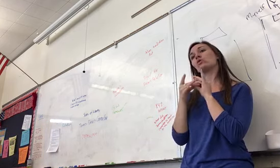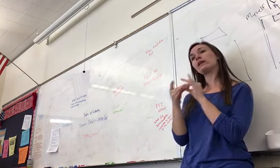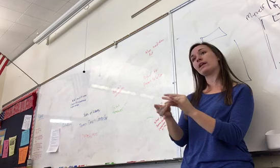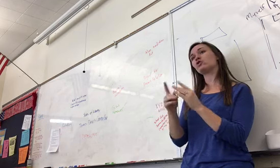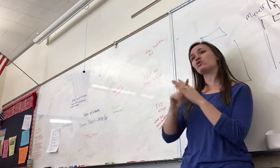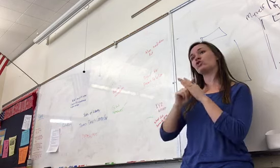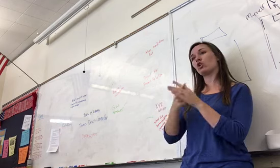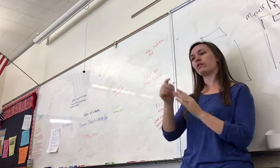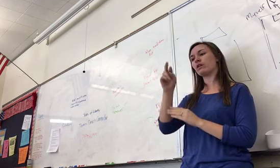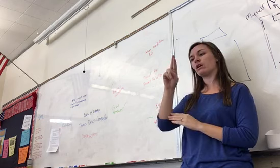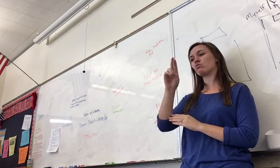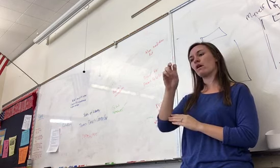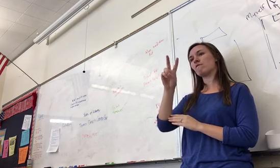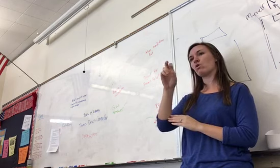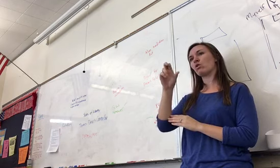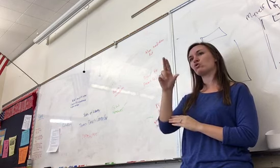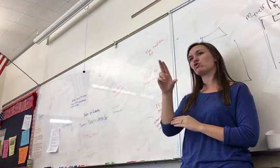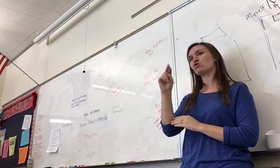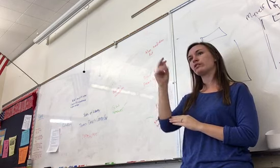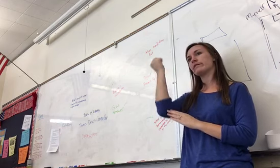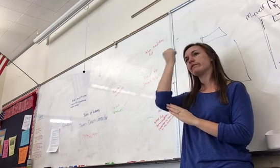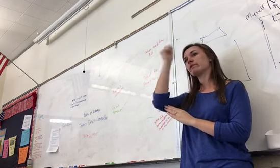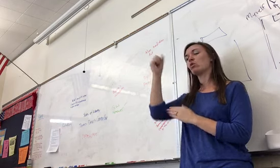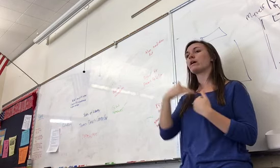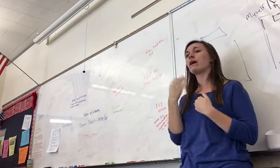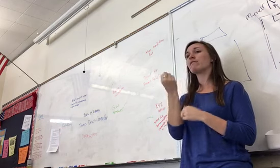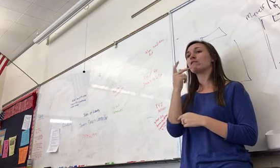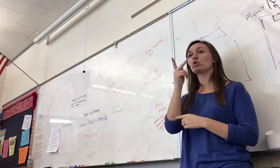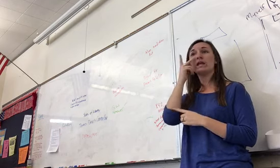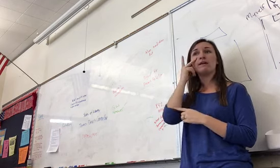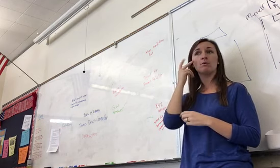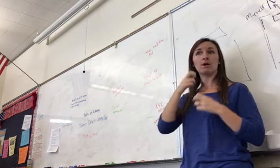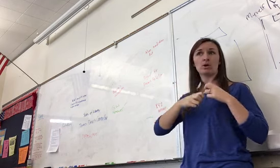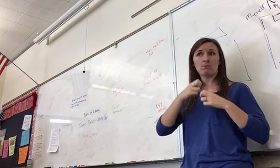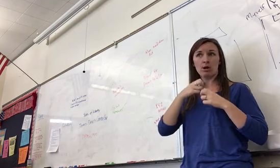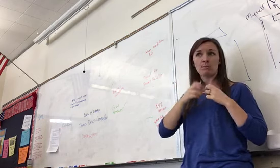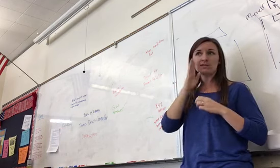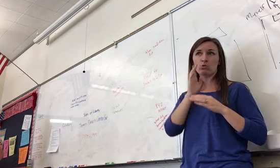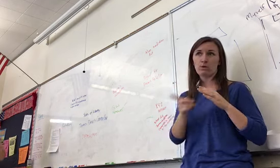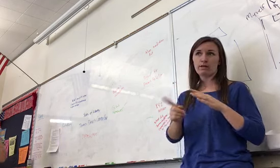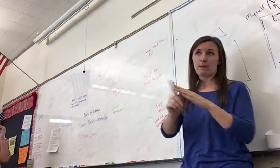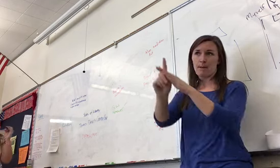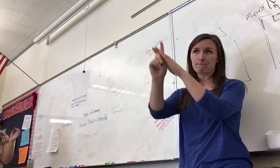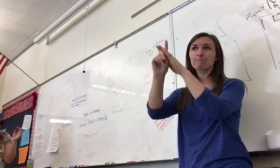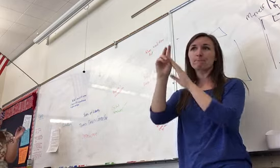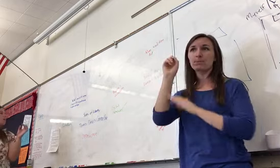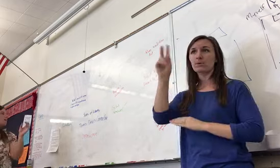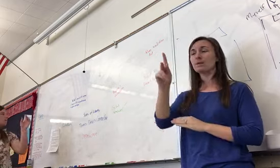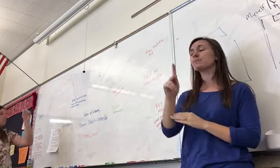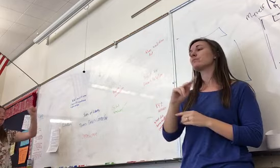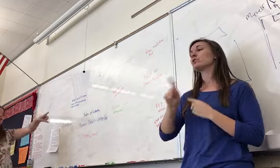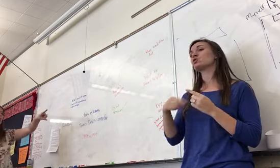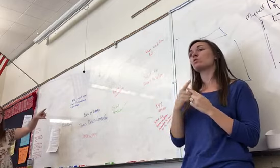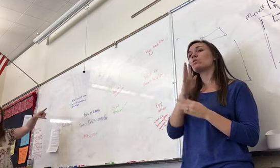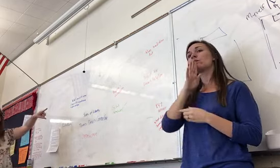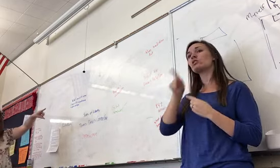we have a couple of Native American problems that are going to end up coming up. So when we talk about the Pequot War,